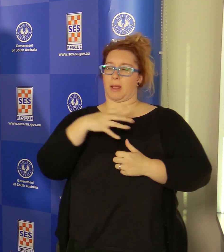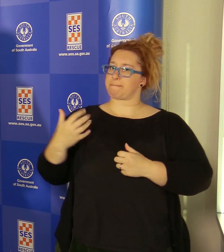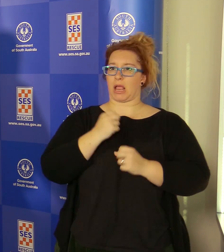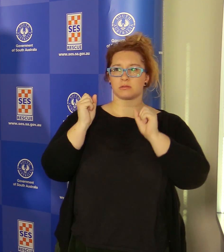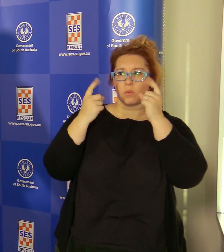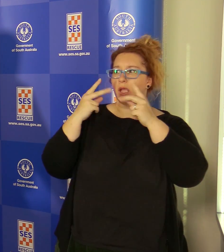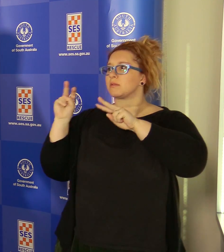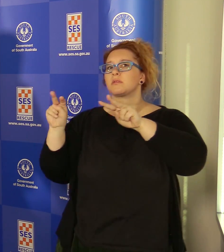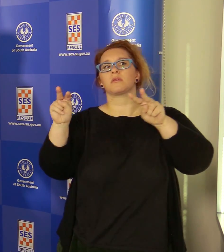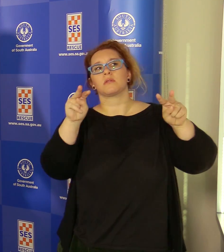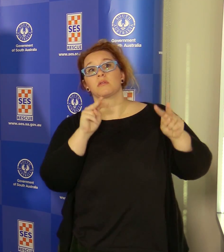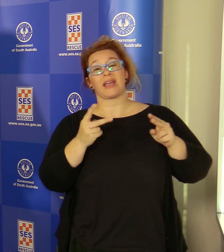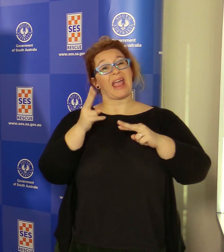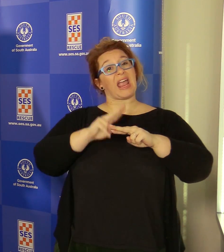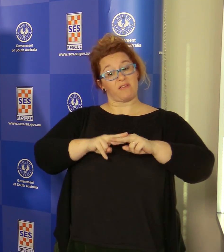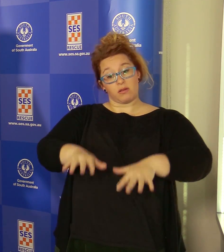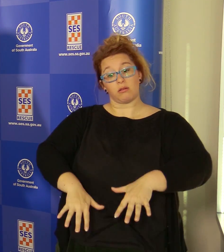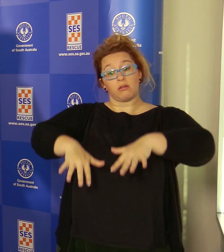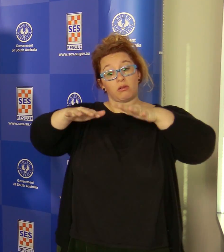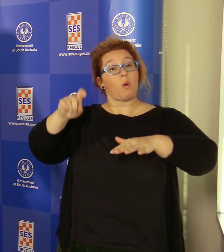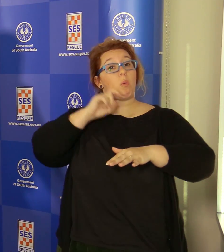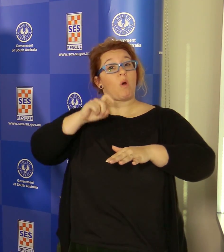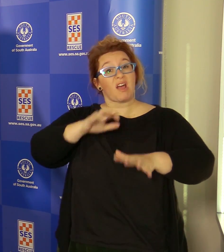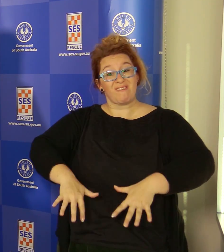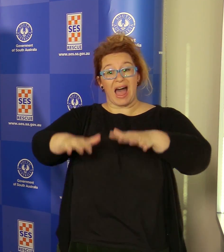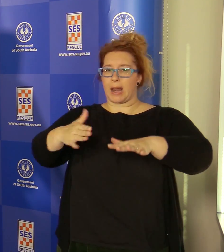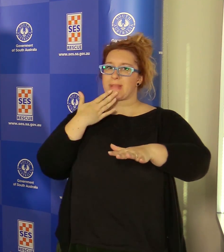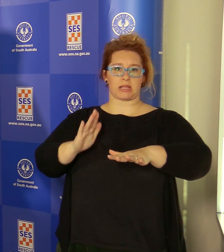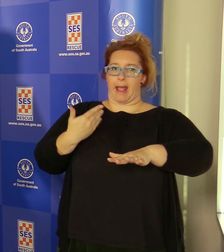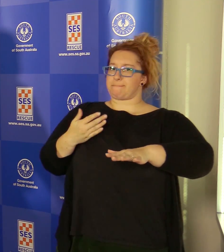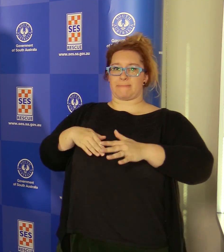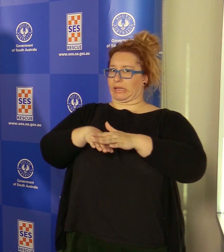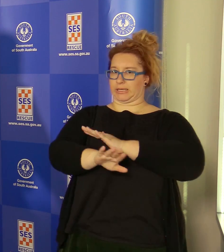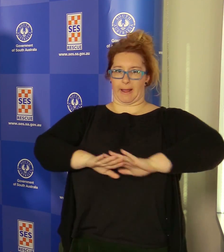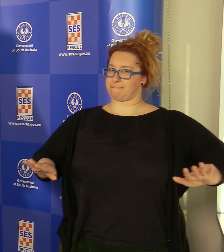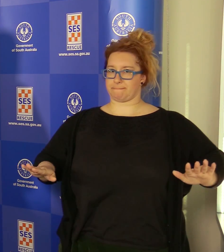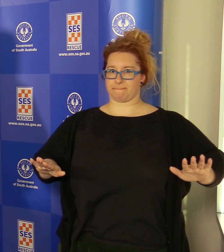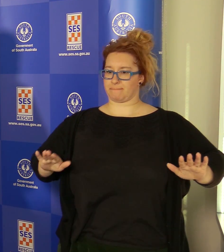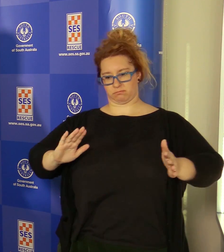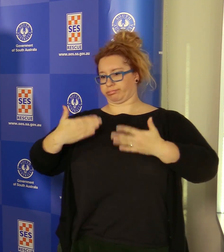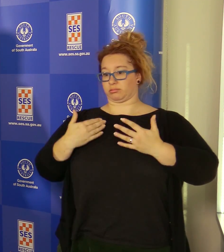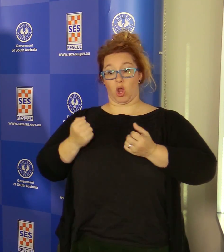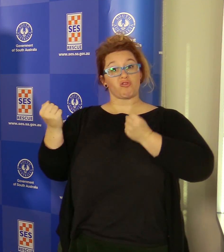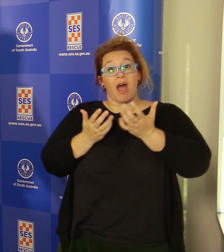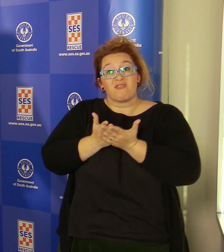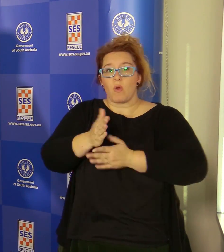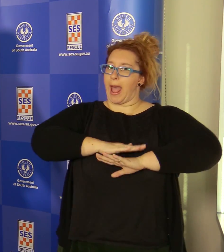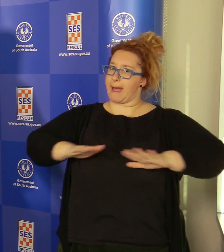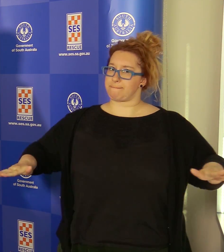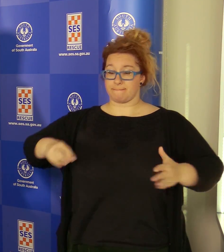floodwaters. You never know what's in those floodwaters as they're coming through so just please stay away from the floodwaters. Certainly do not drive or walk through them. If